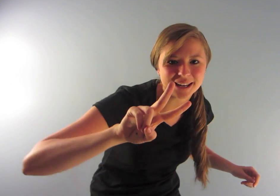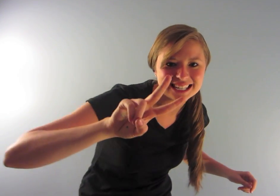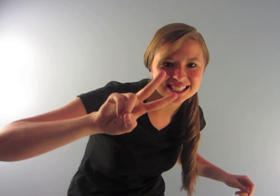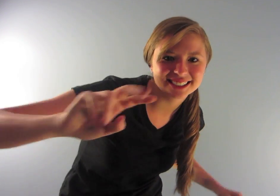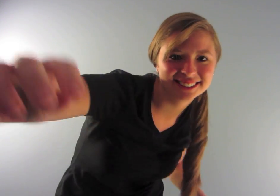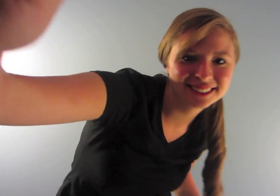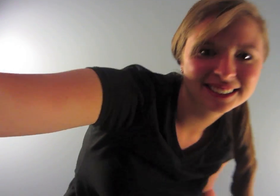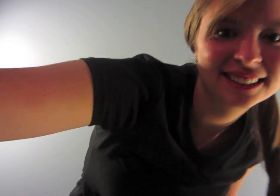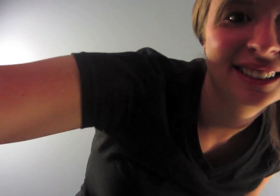Peace.